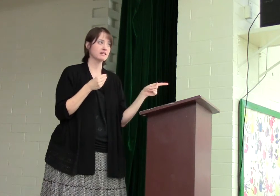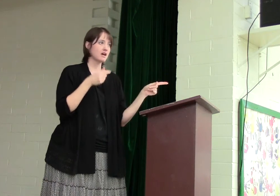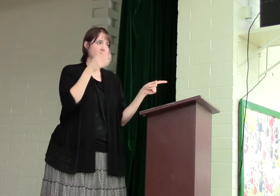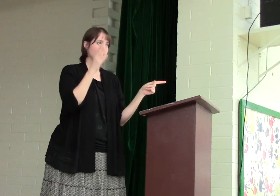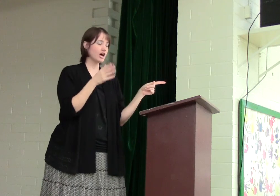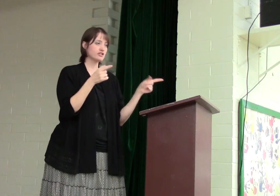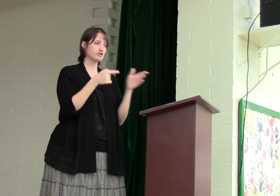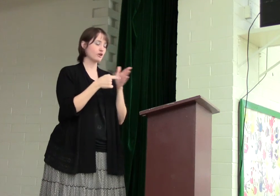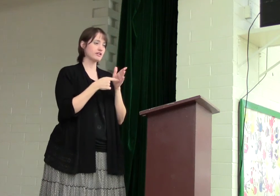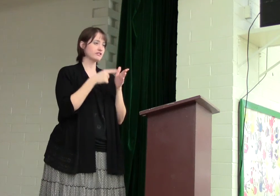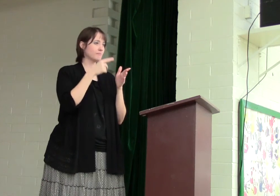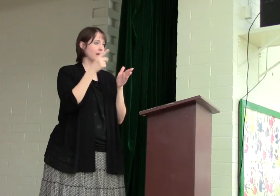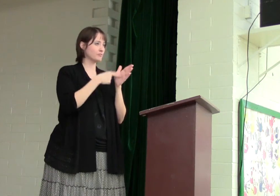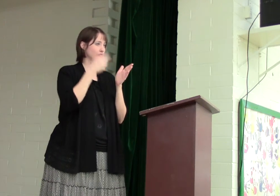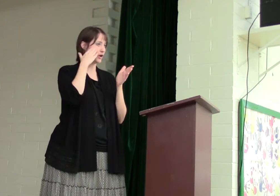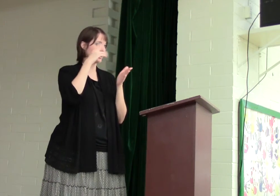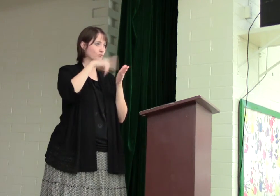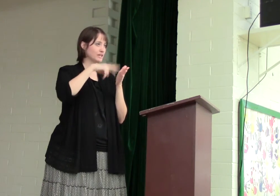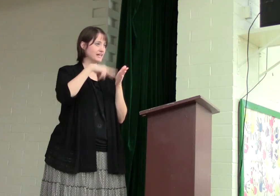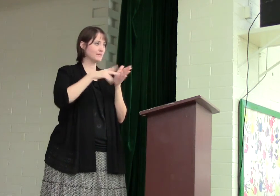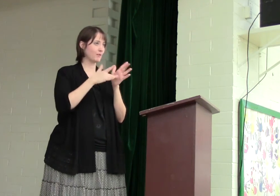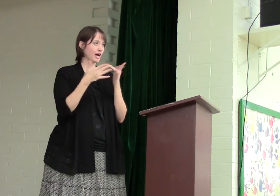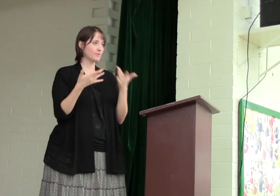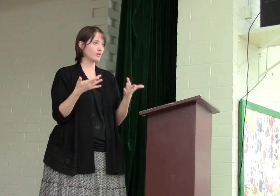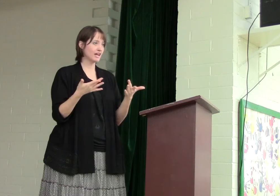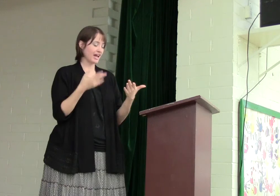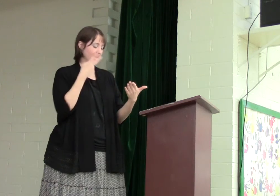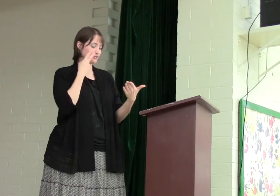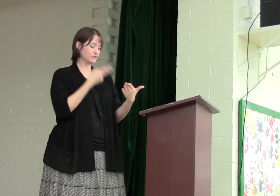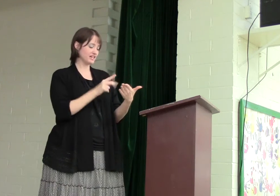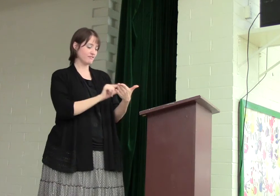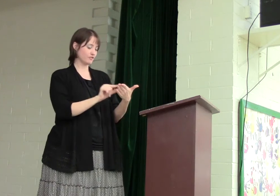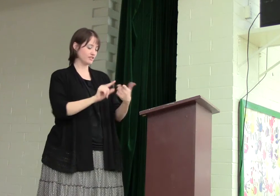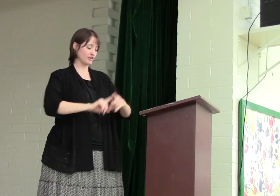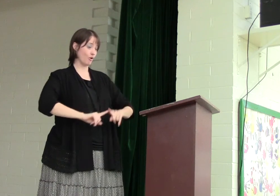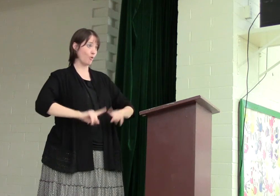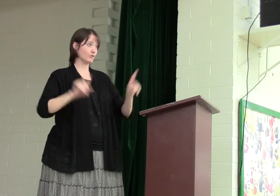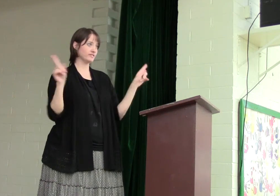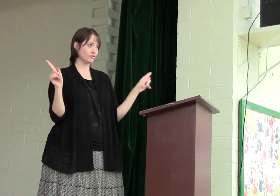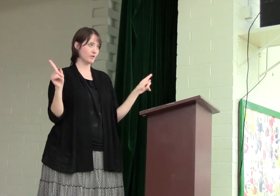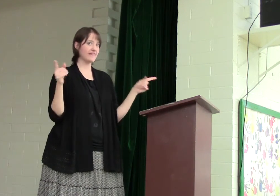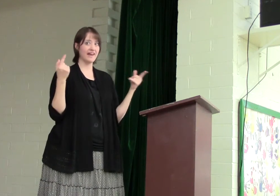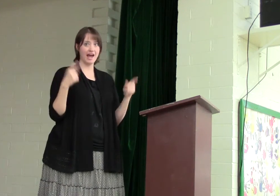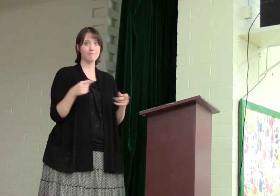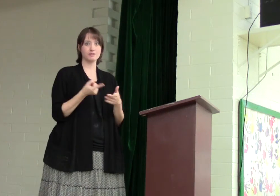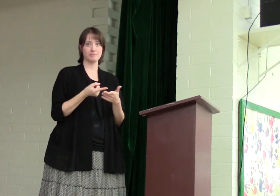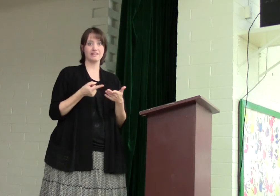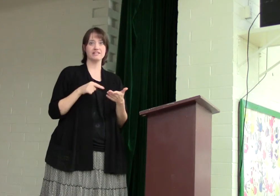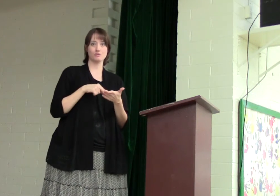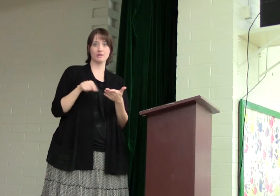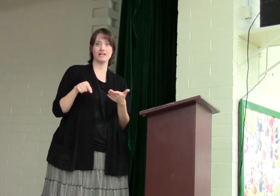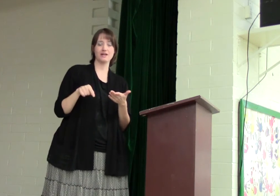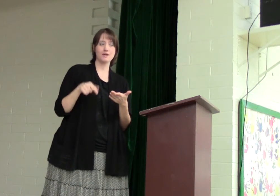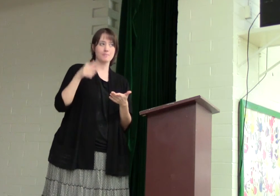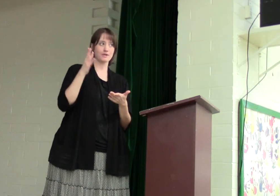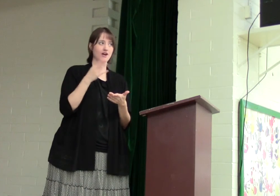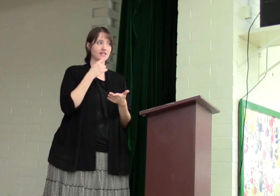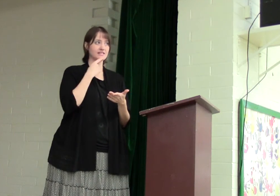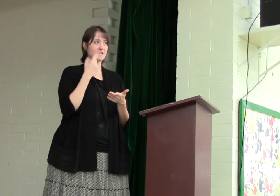God just shows you. Sometimes you know how you read the Bible, and you see a verse in a whole different way. That happened to me this week. But God said,